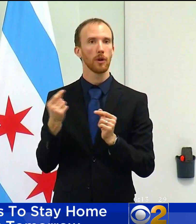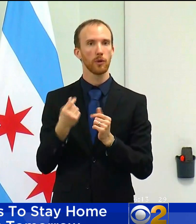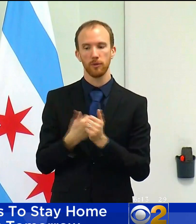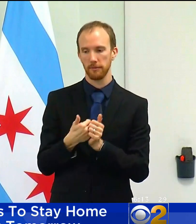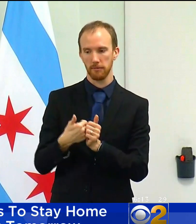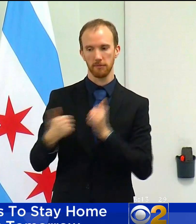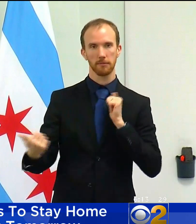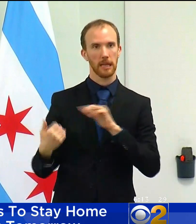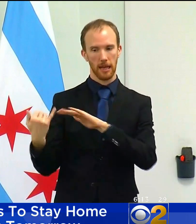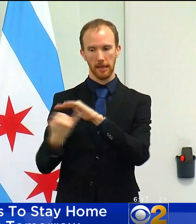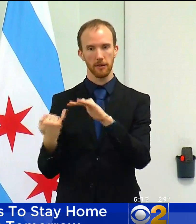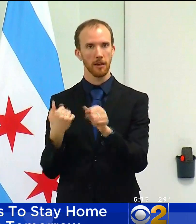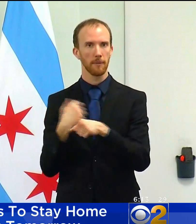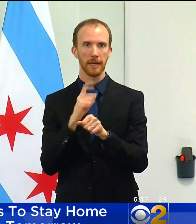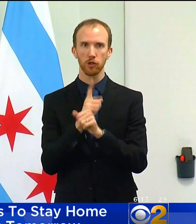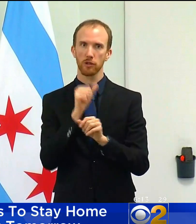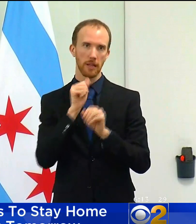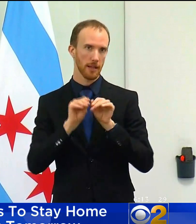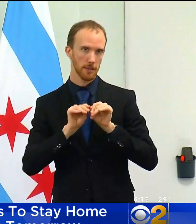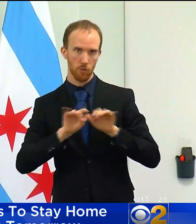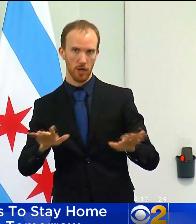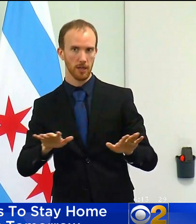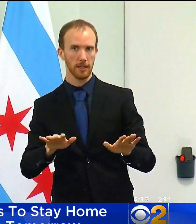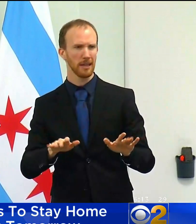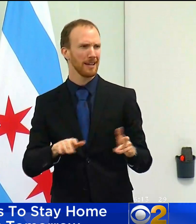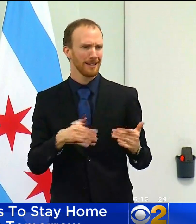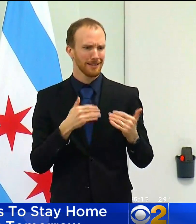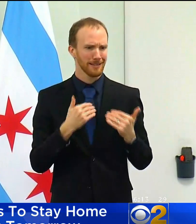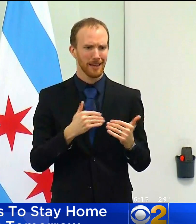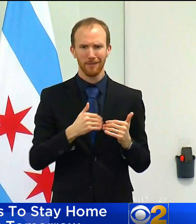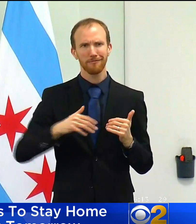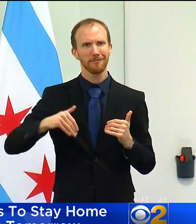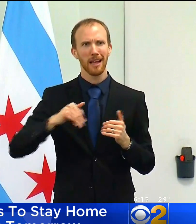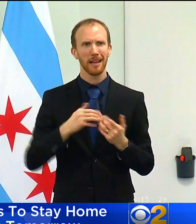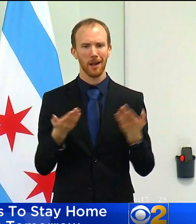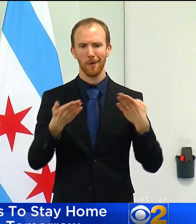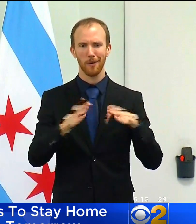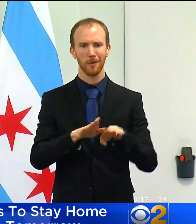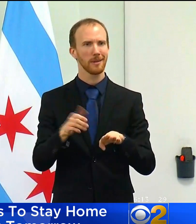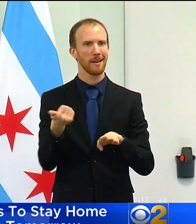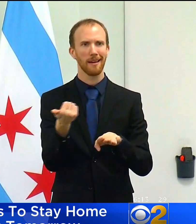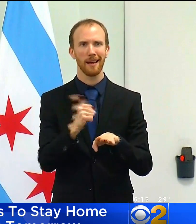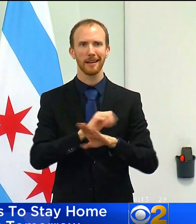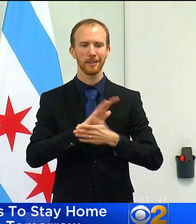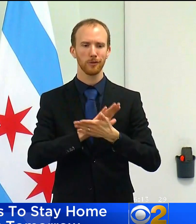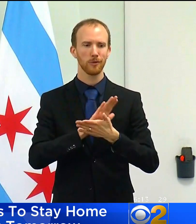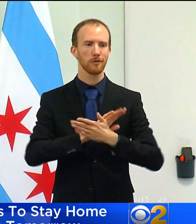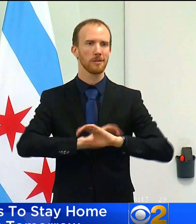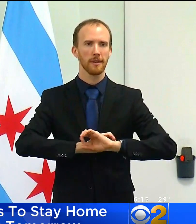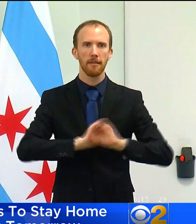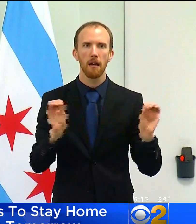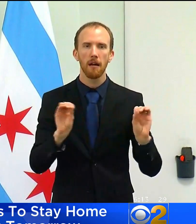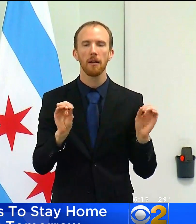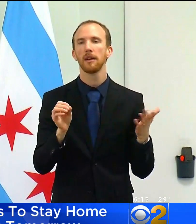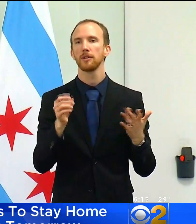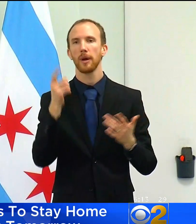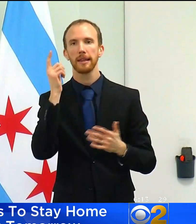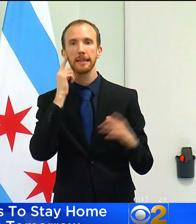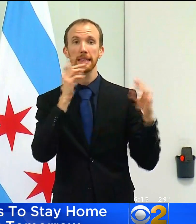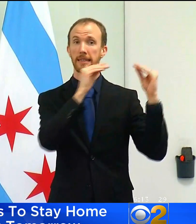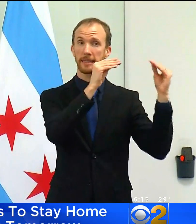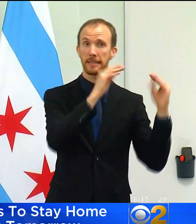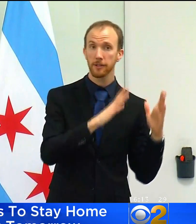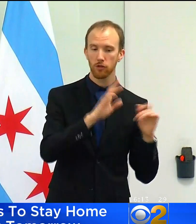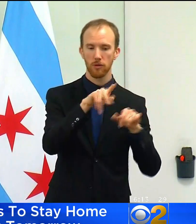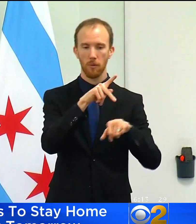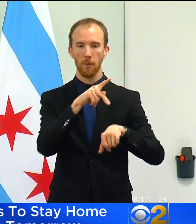spreading in our schools. And to date, we have not had to close a single school due to outbreaks of COVID-19. So I think our teachers and our